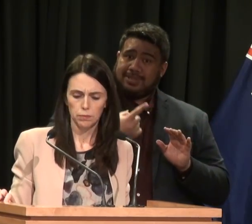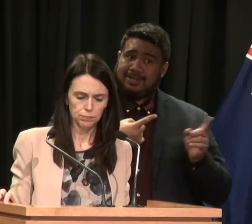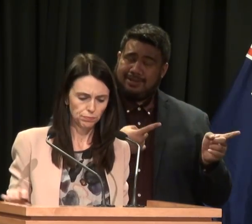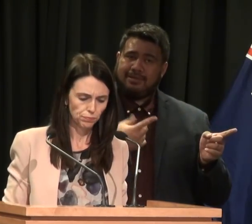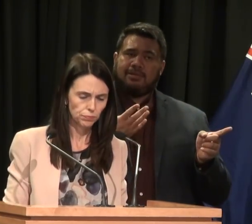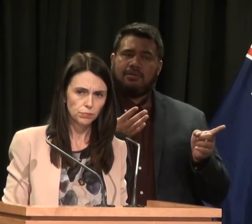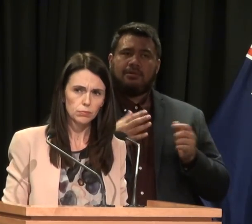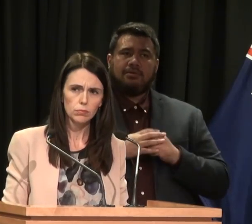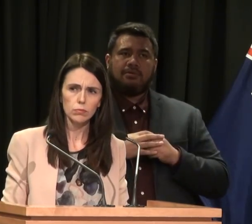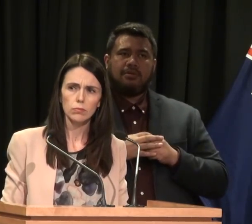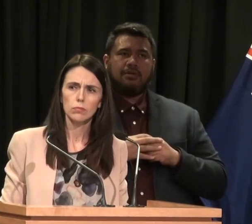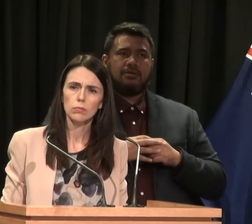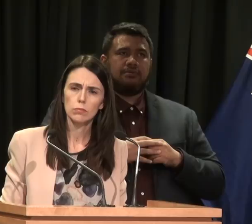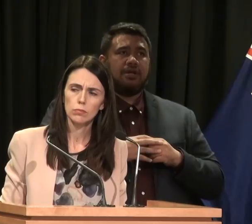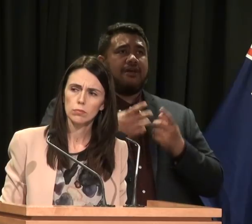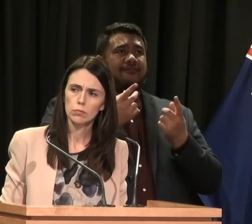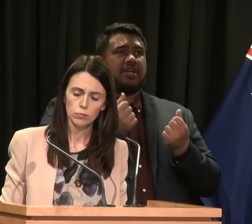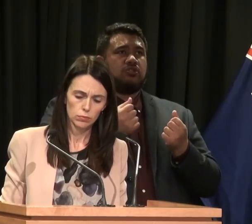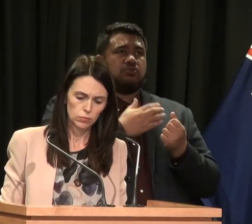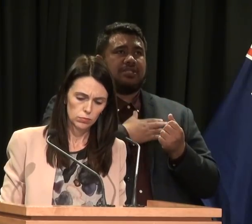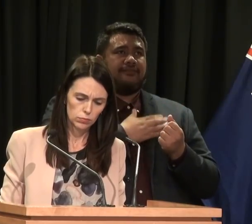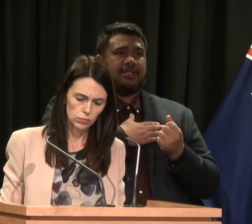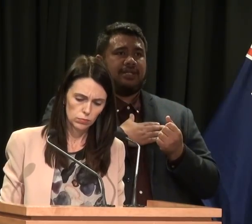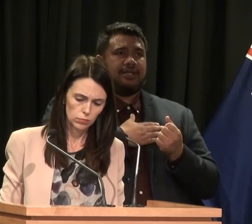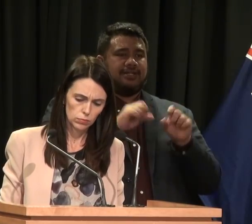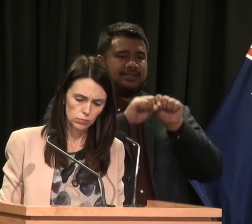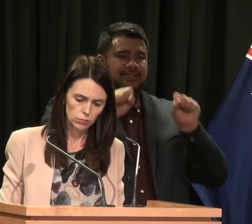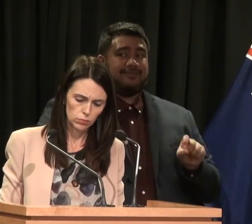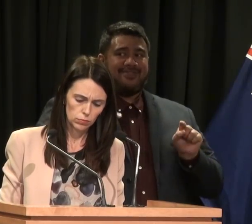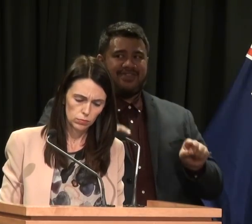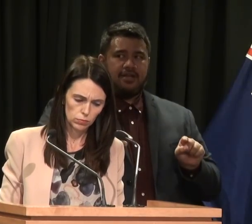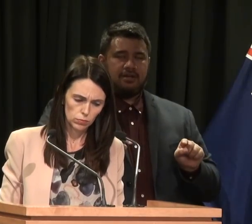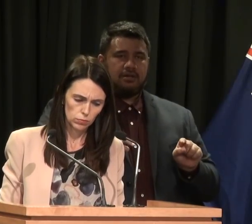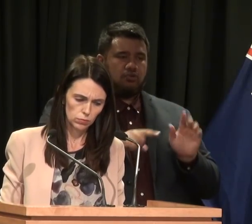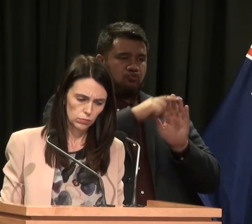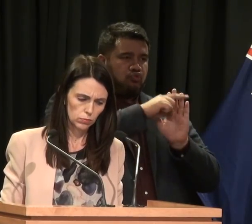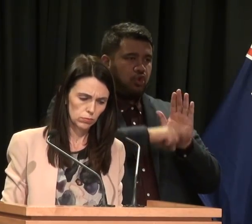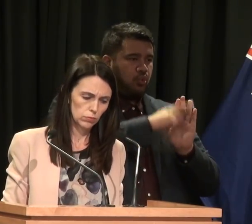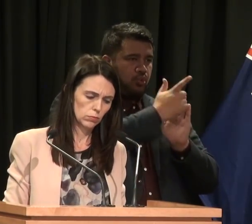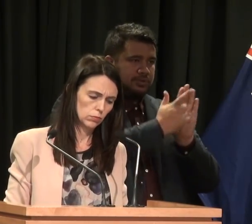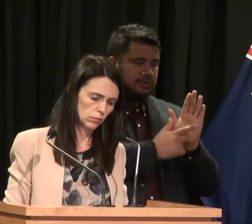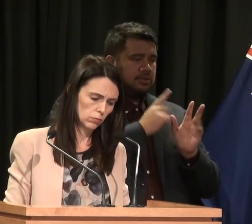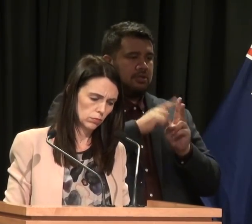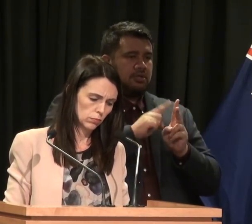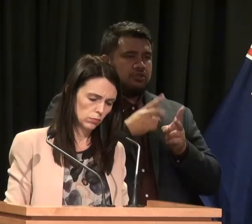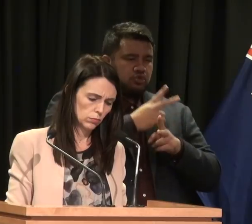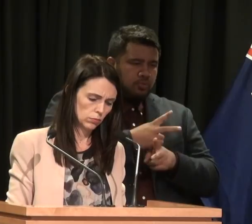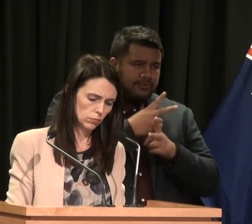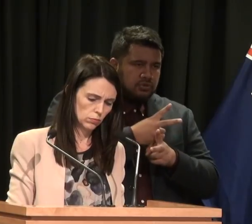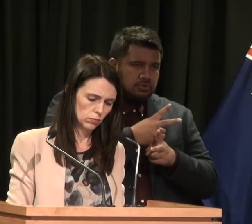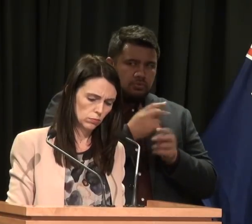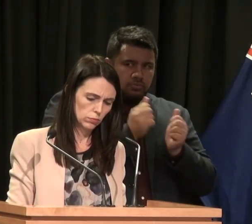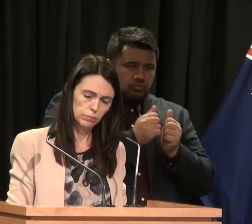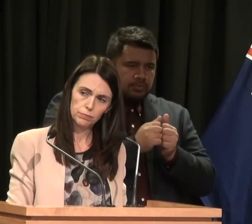total system of a financial safety net here. That includes regulation, it includes the supervision arrangements,